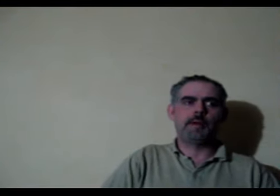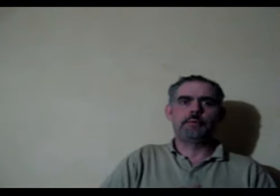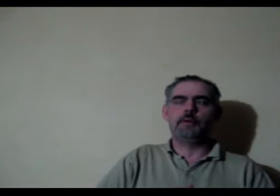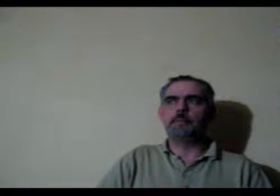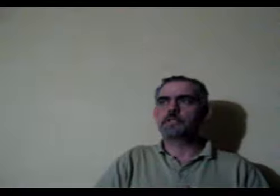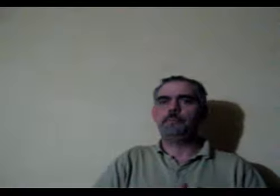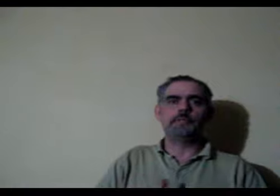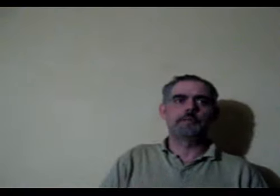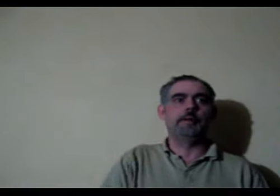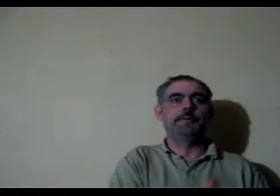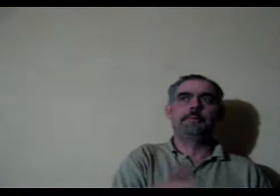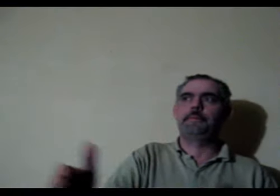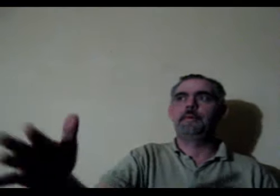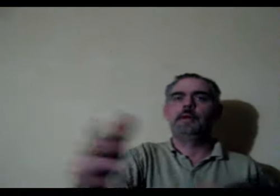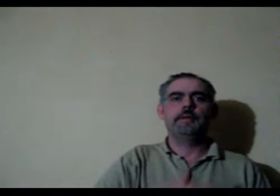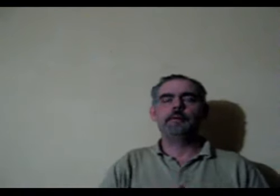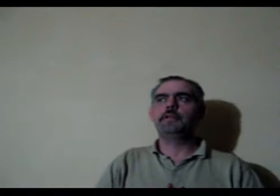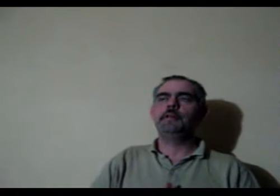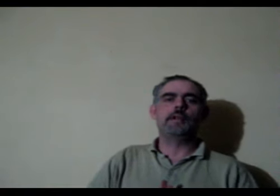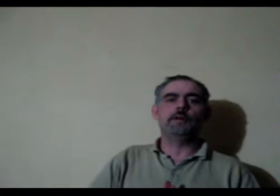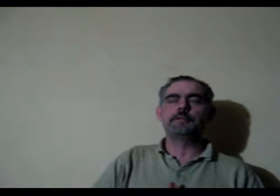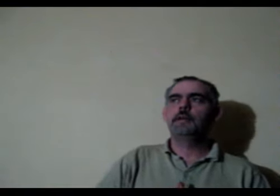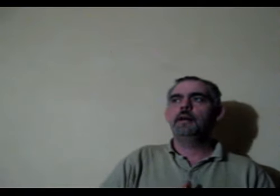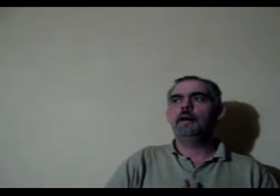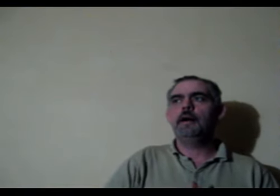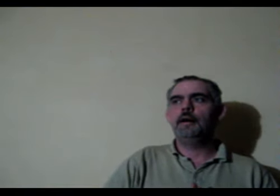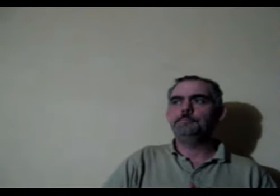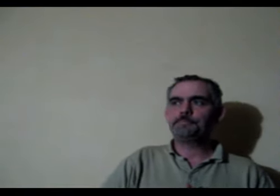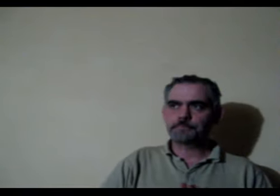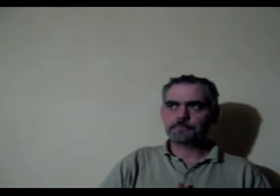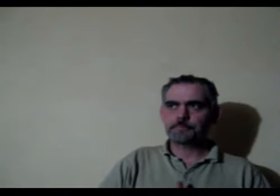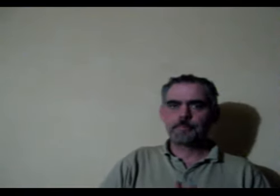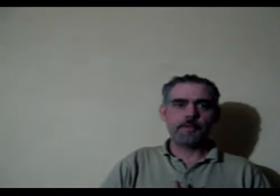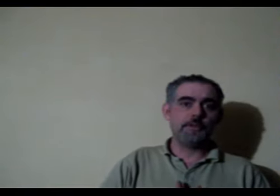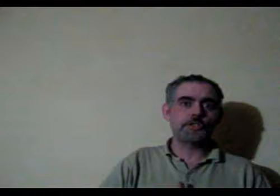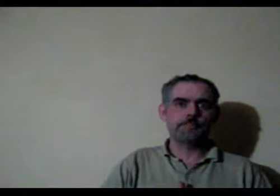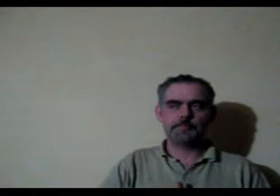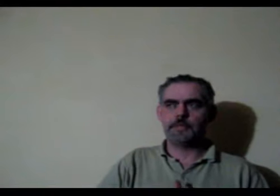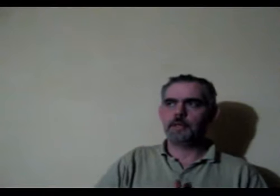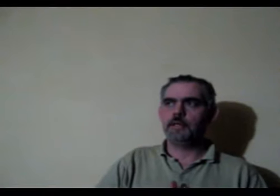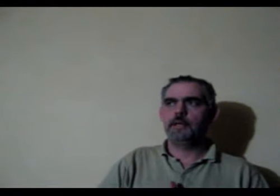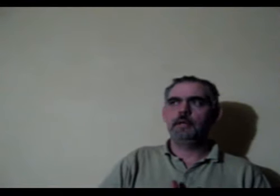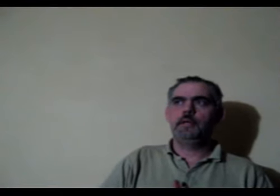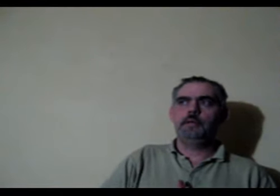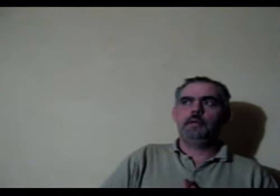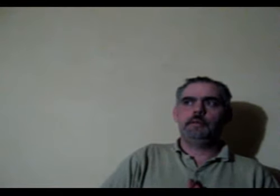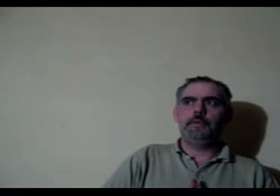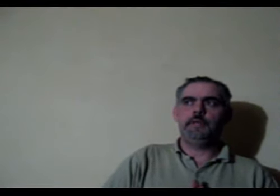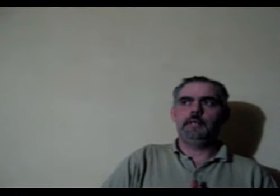come out programs serpents they don't need to learn a lot um fish ok the